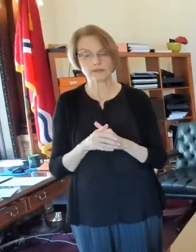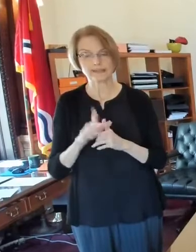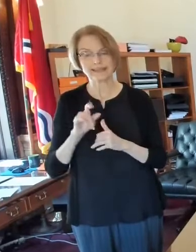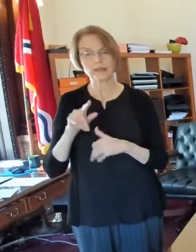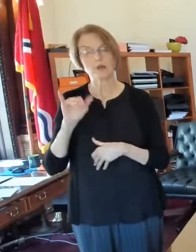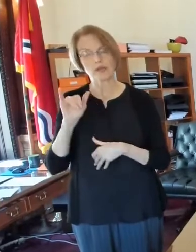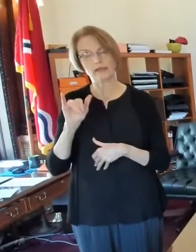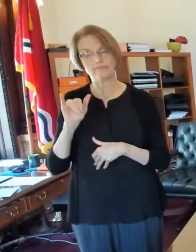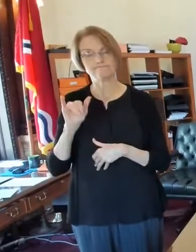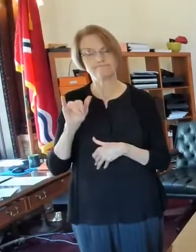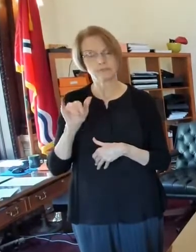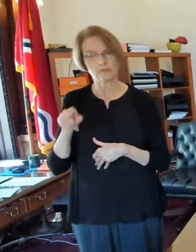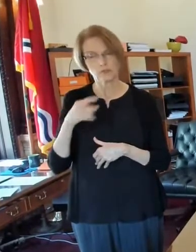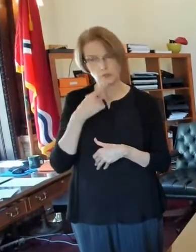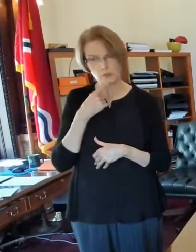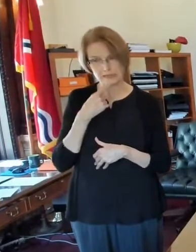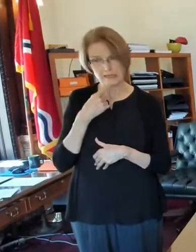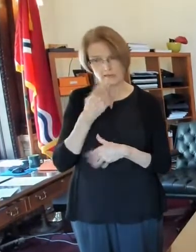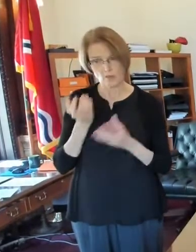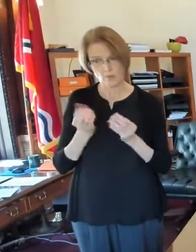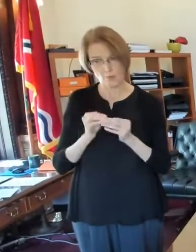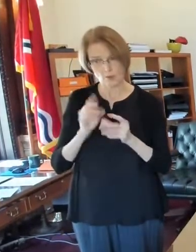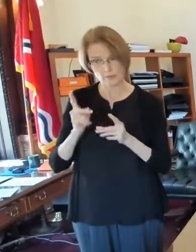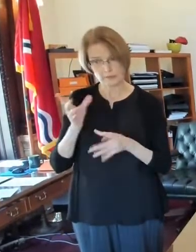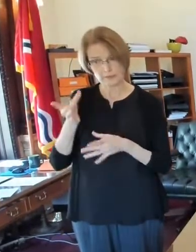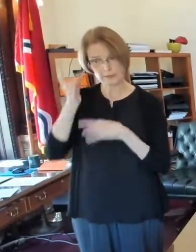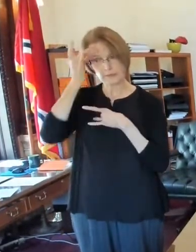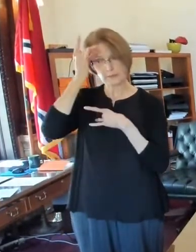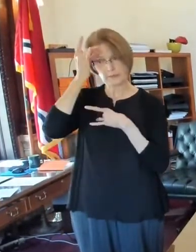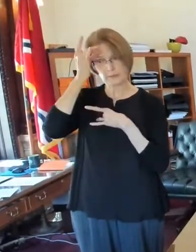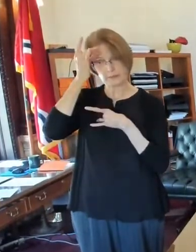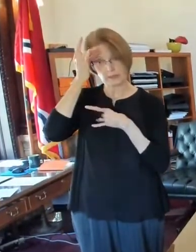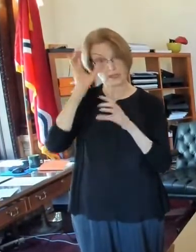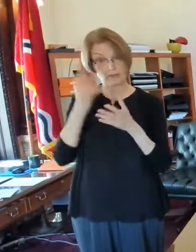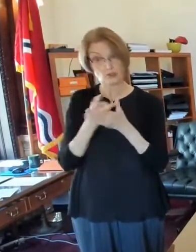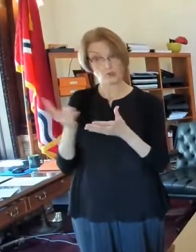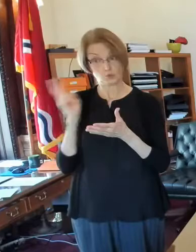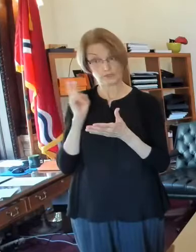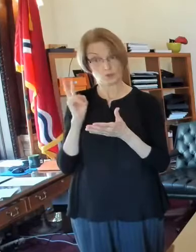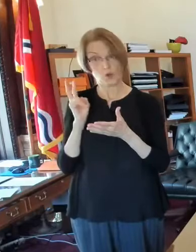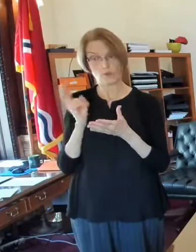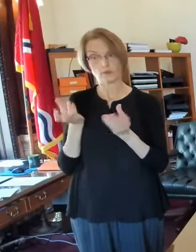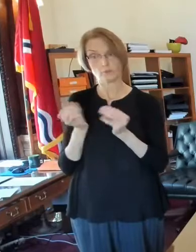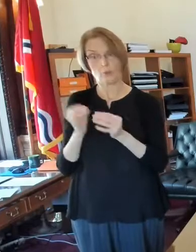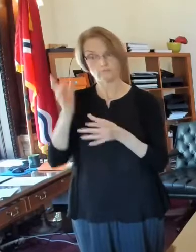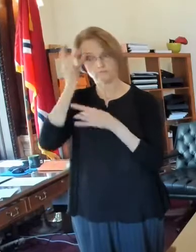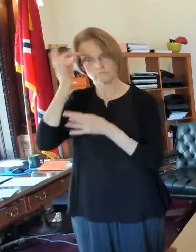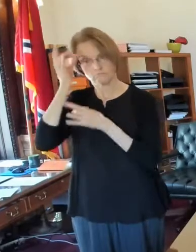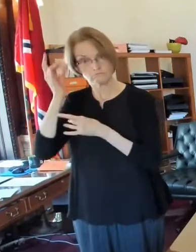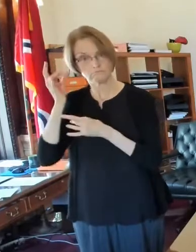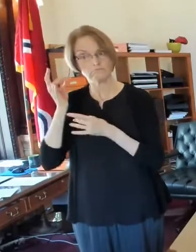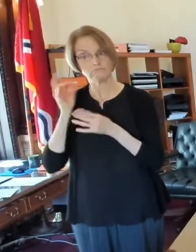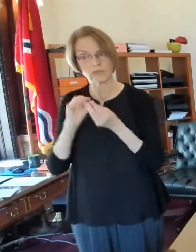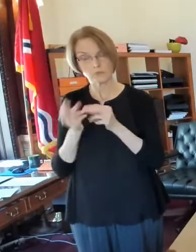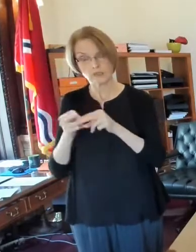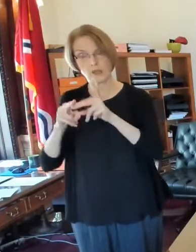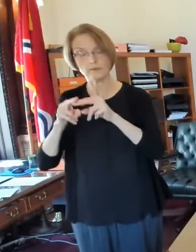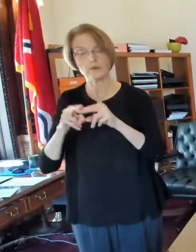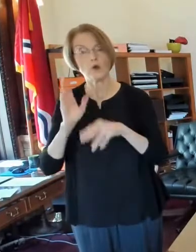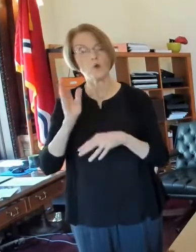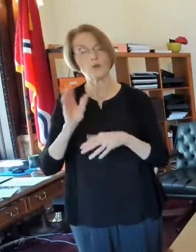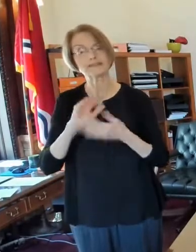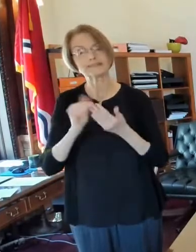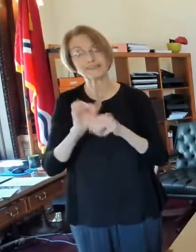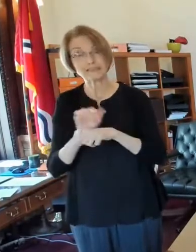cases are up considerably where they over where they were just two weeks ago. Uh, does the city of St. Louis expect to implement